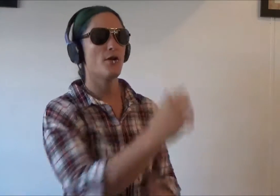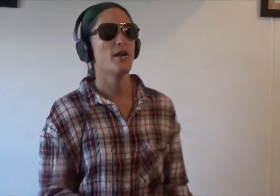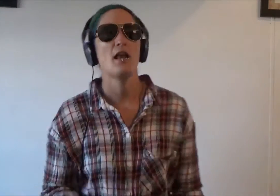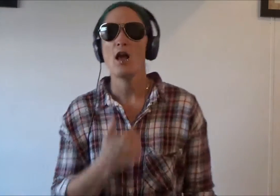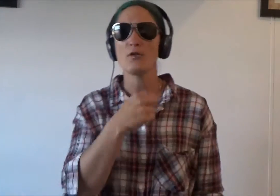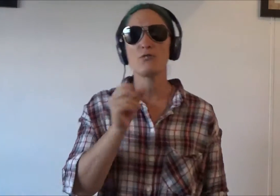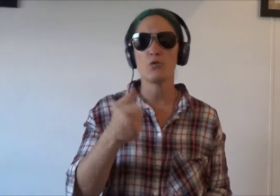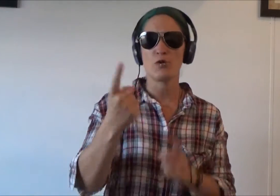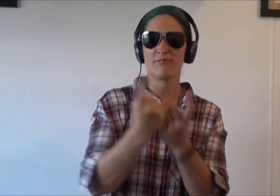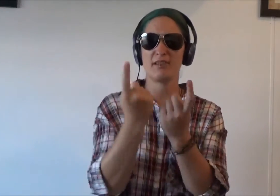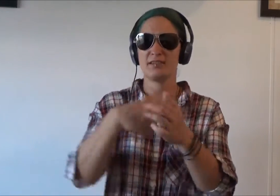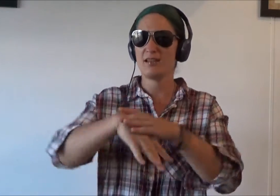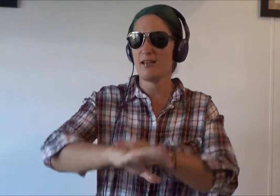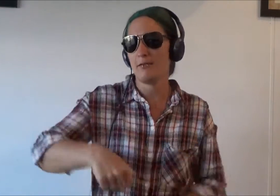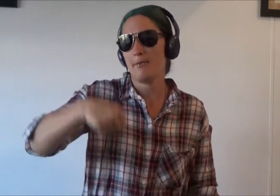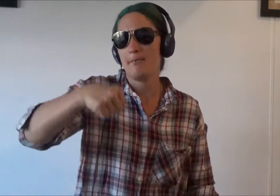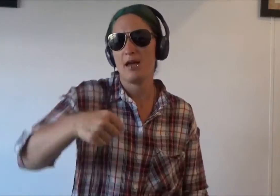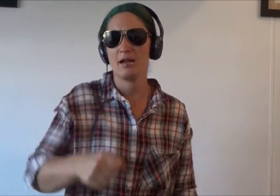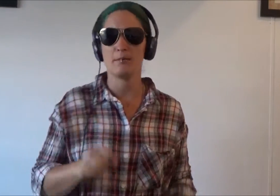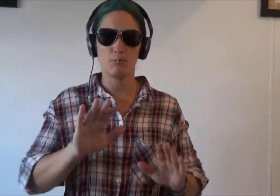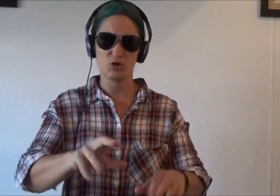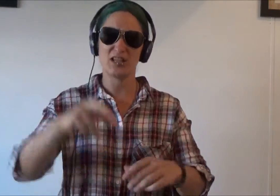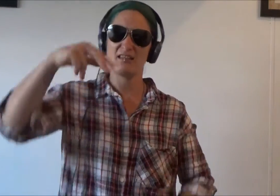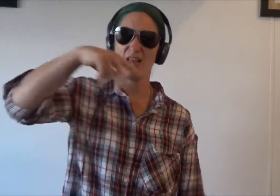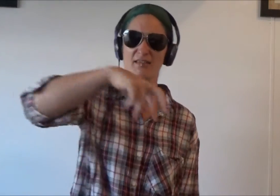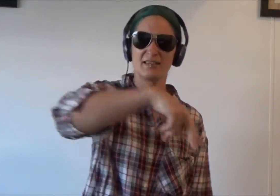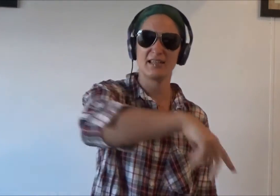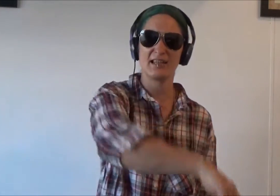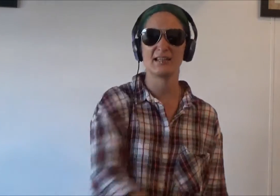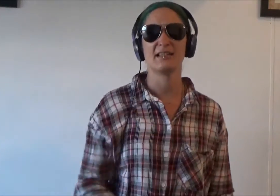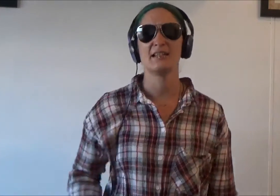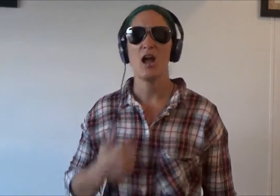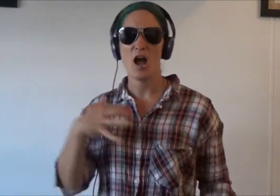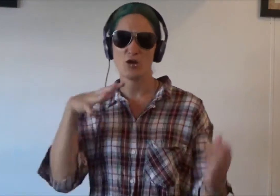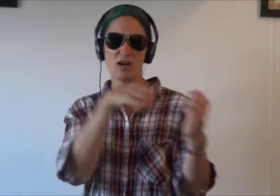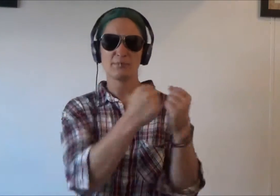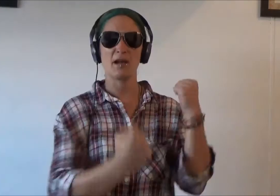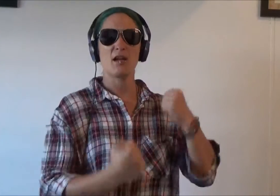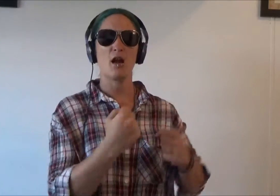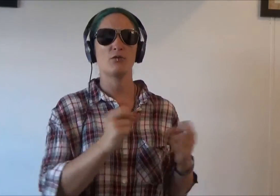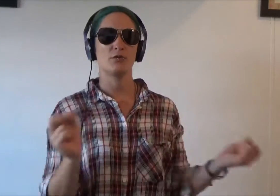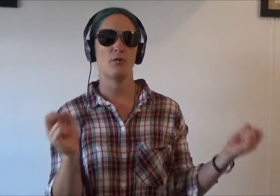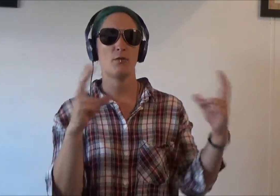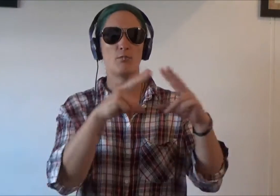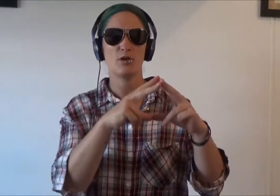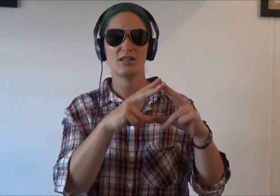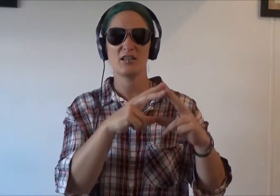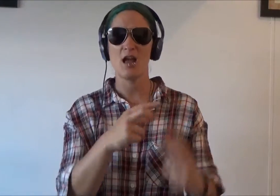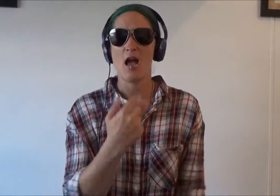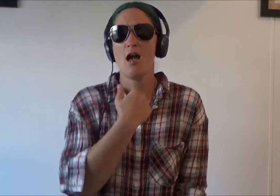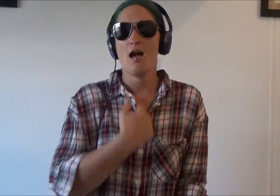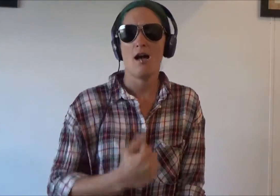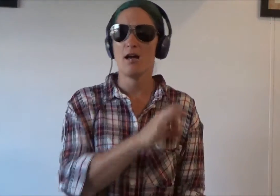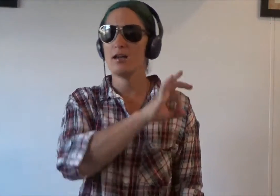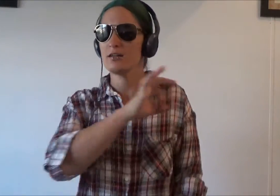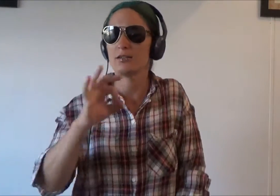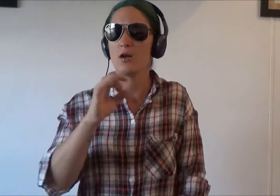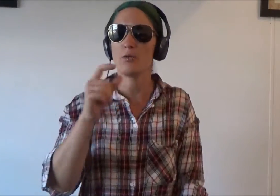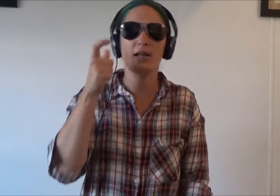I threw your shit into a bag and pushed it down the stairs I crashed my car into the bridge I don't